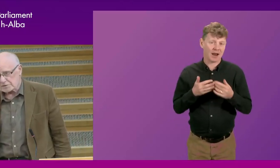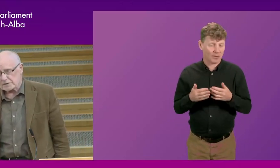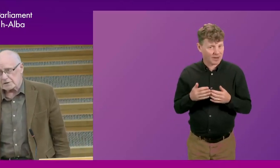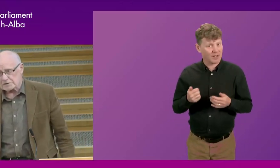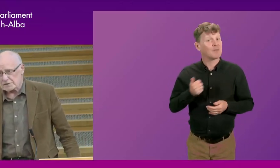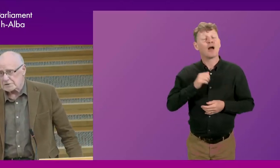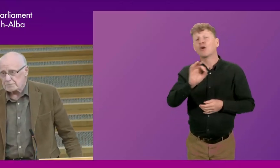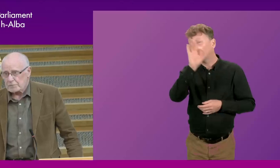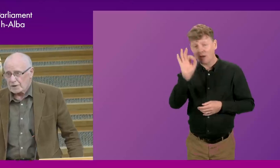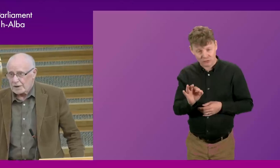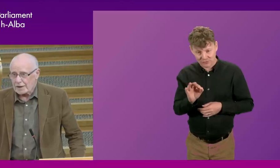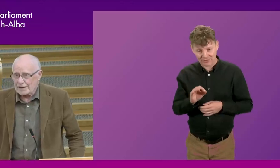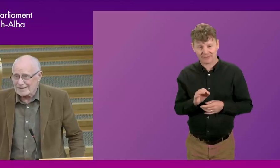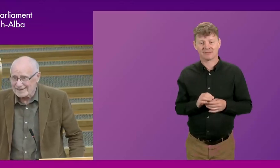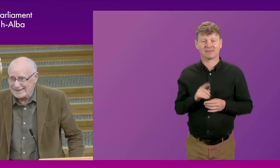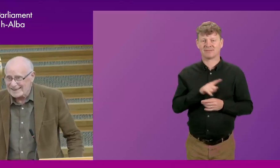if I can see it, is this.